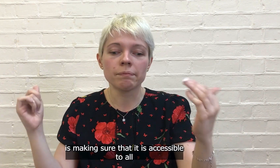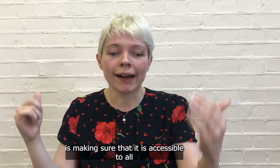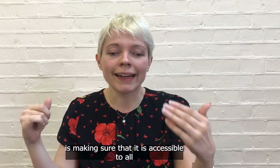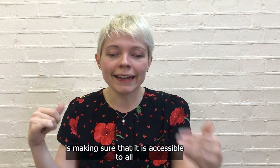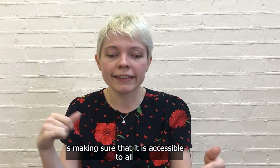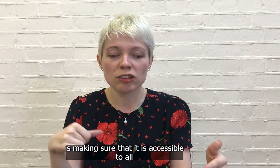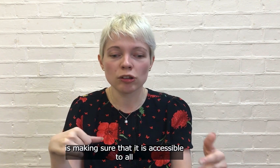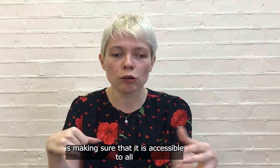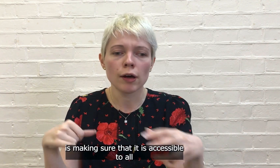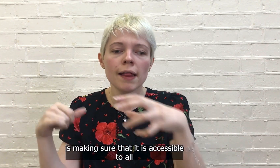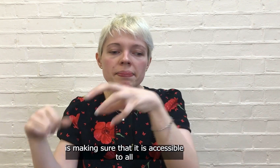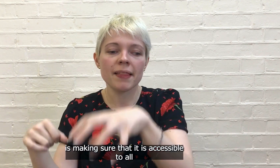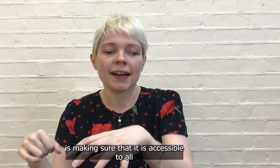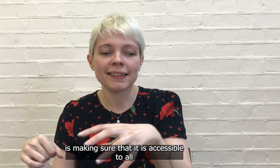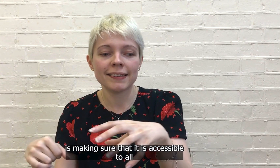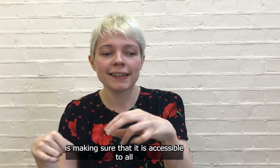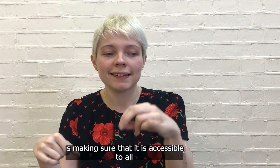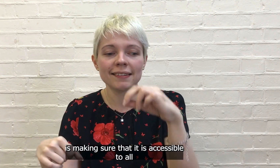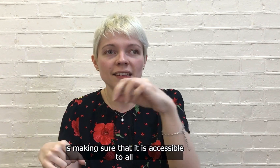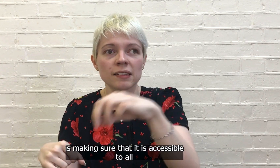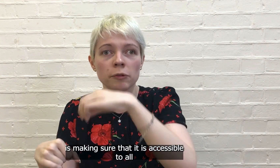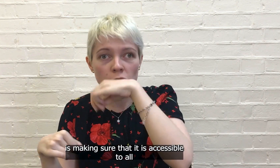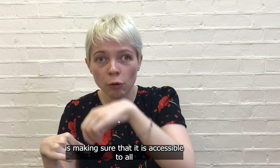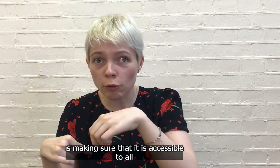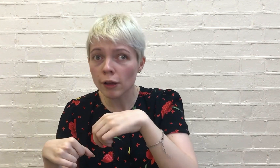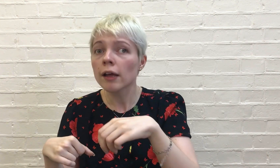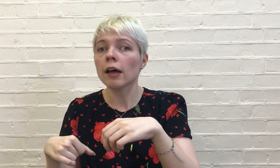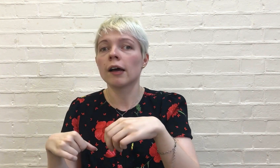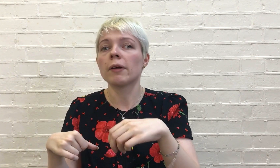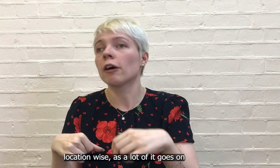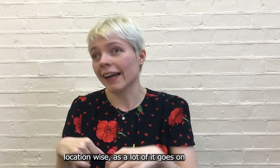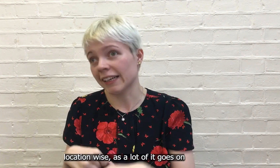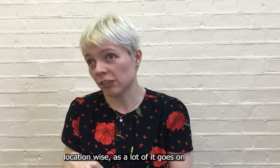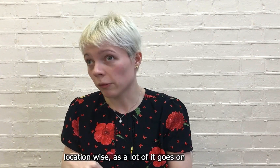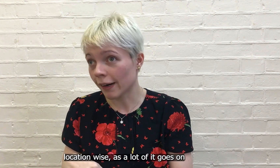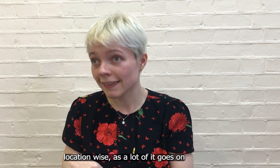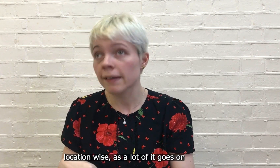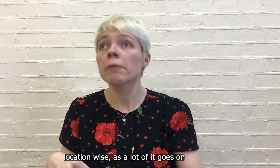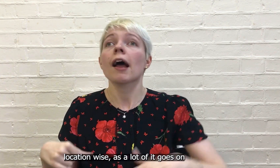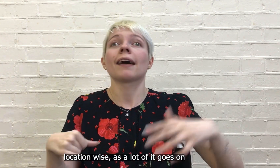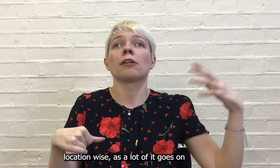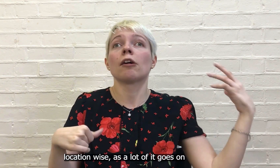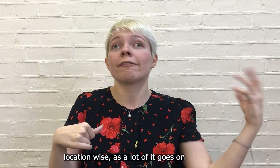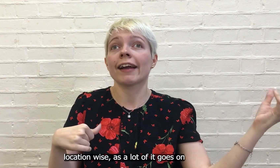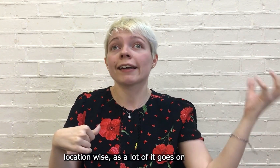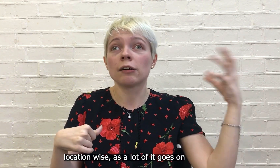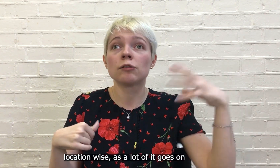making sure that it is accessible to all location-wise as a lot of it goes